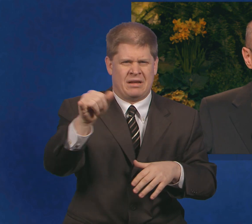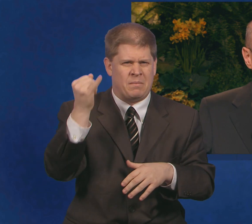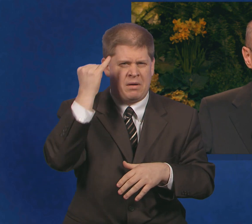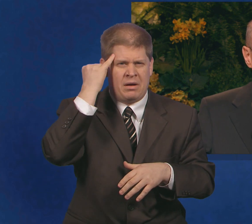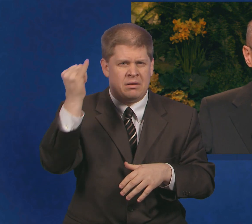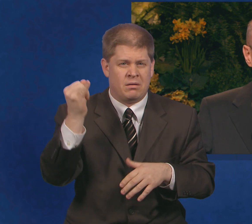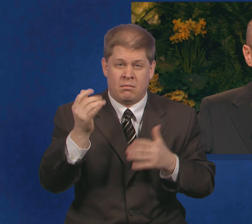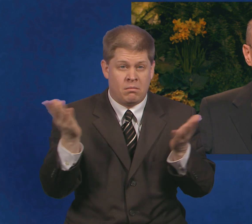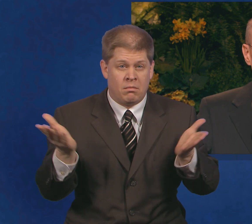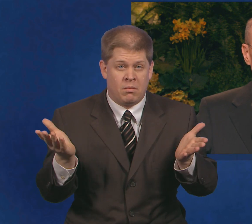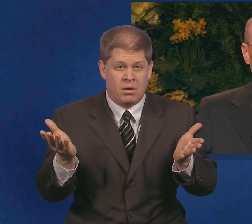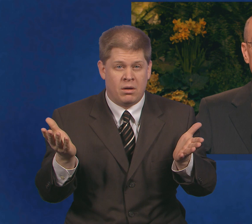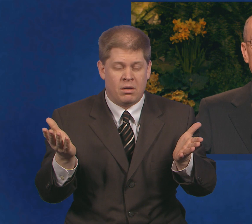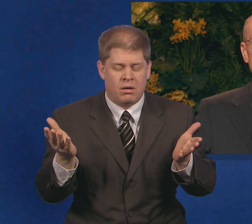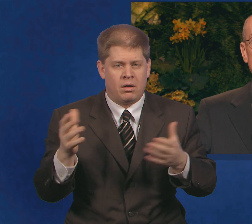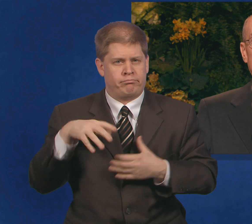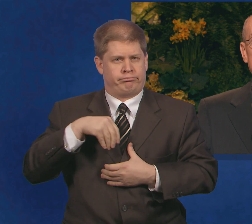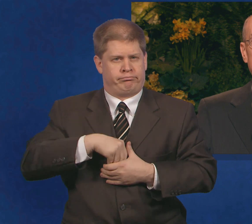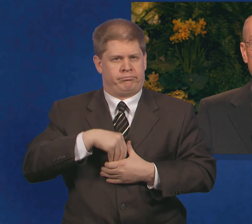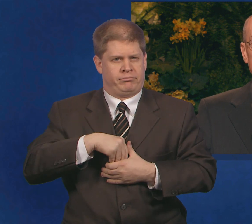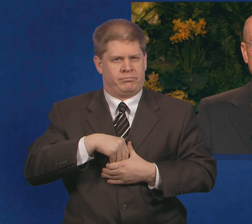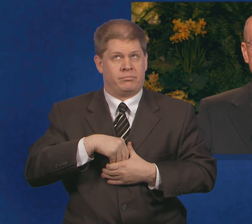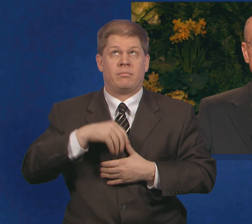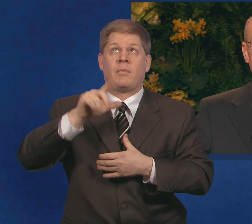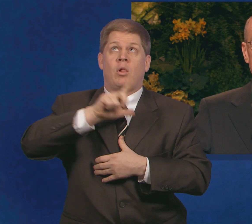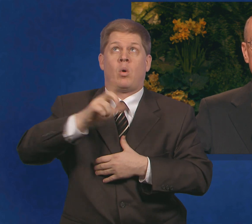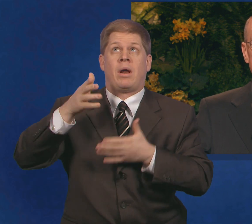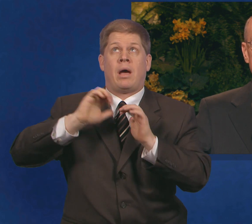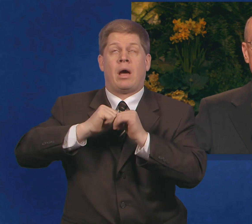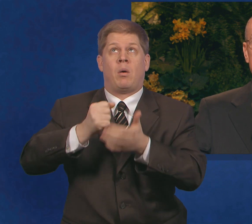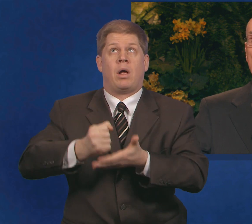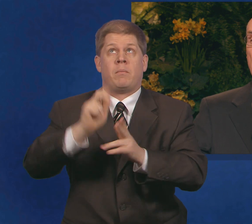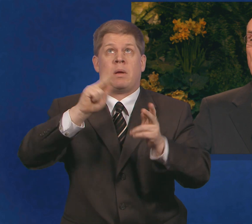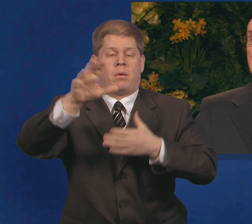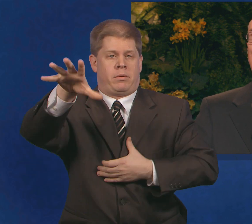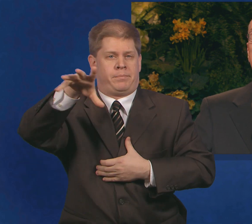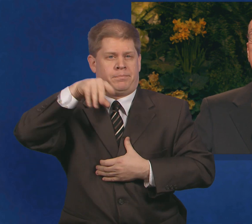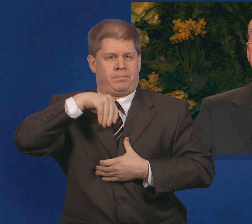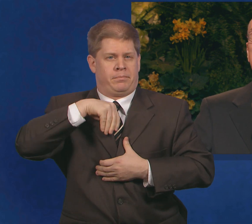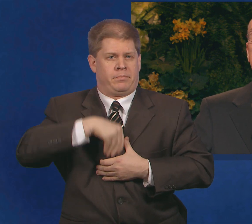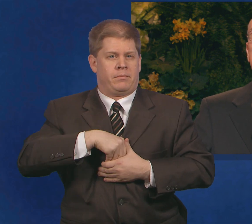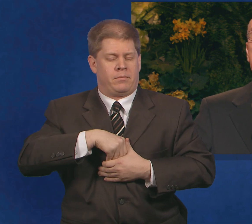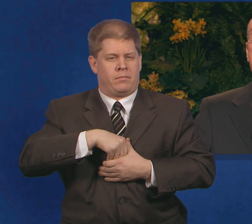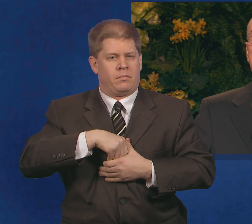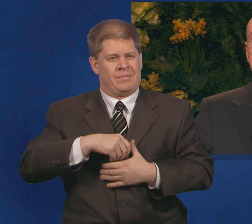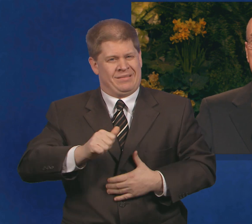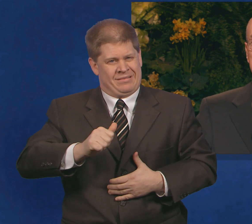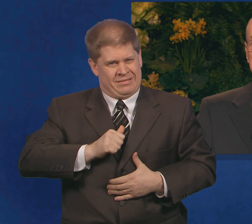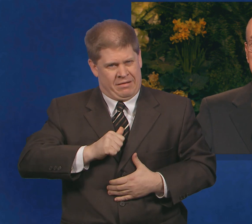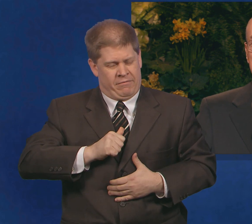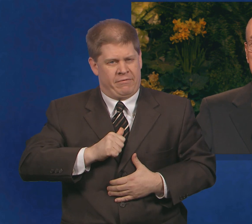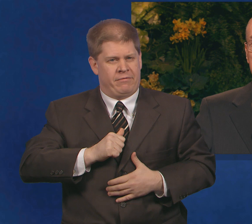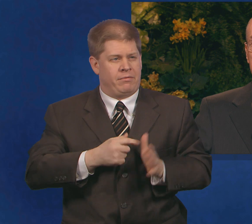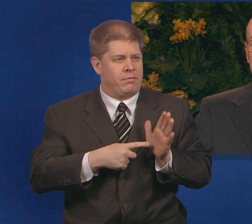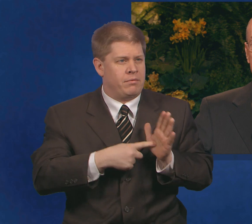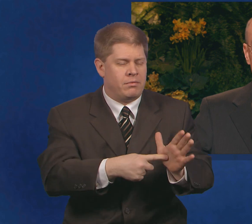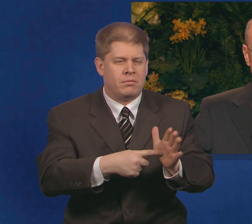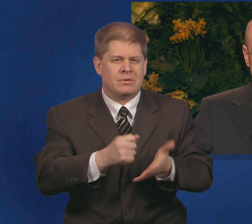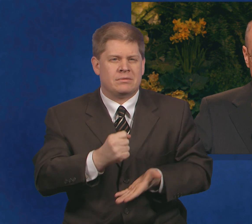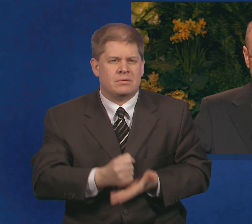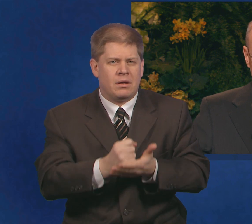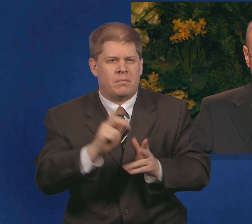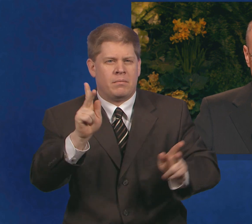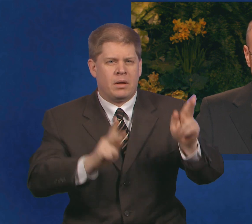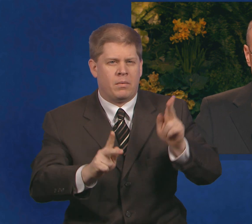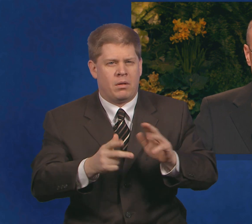a manifestation of the Lord's way to help those in great need become self-reliant. We